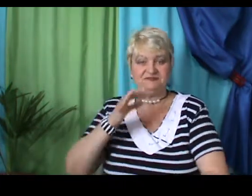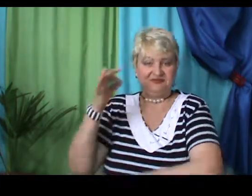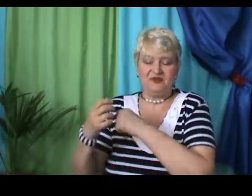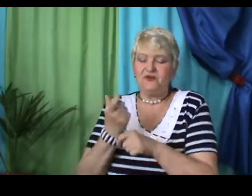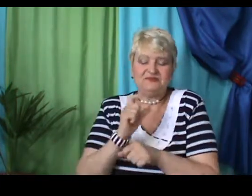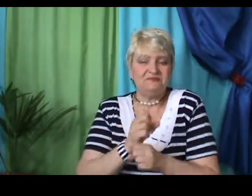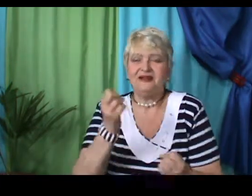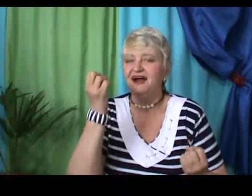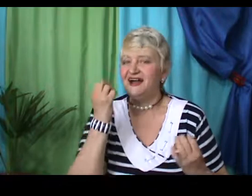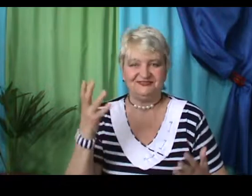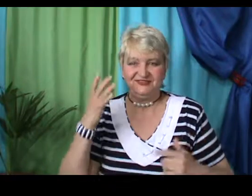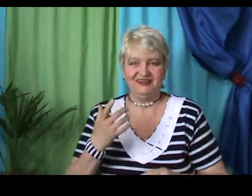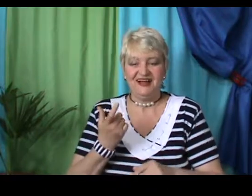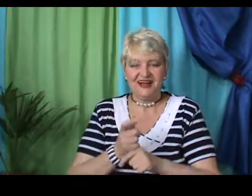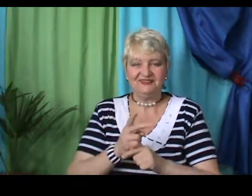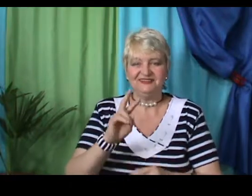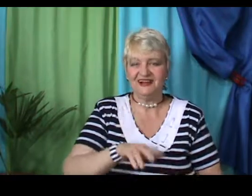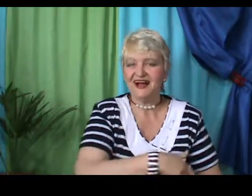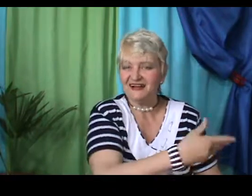have to drive.